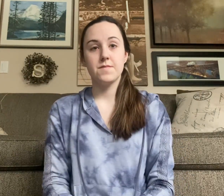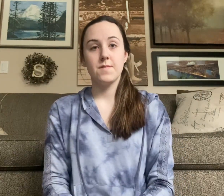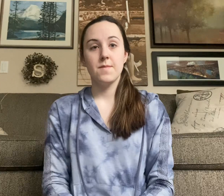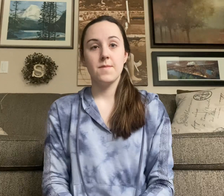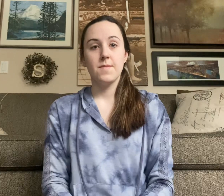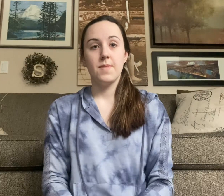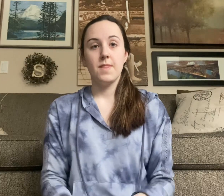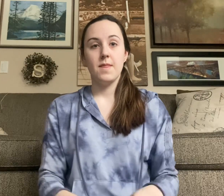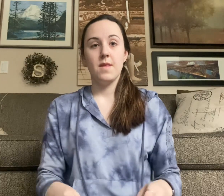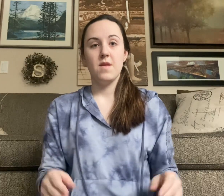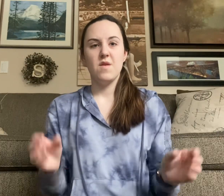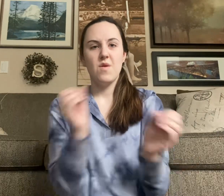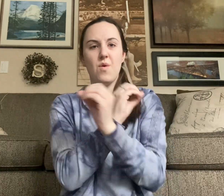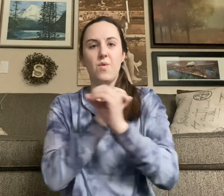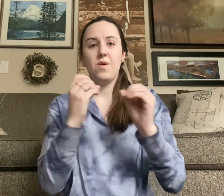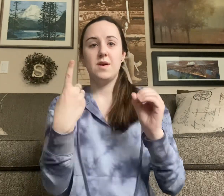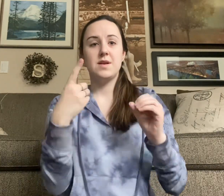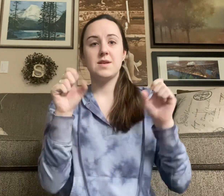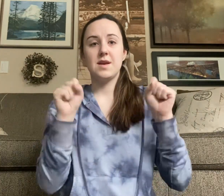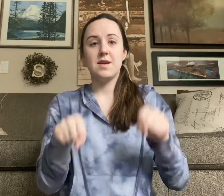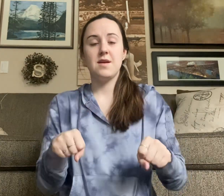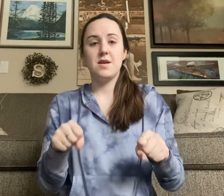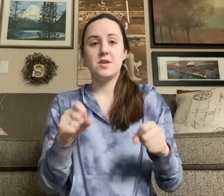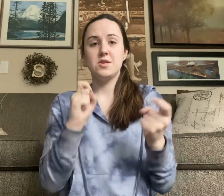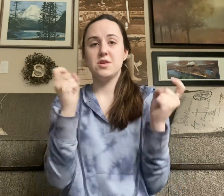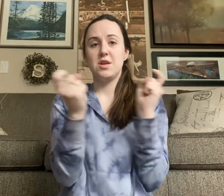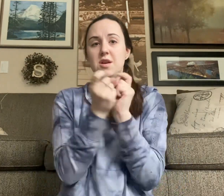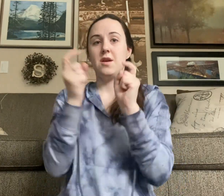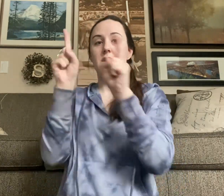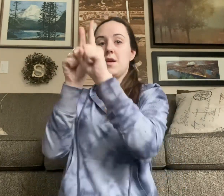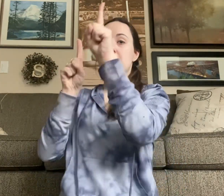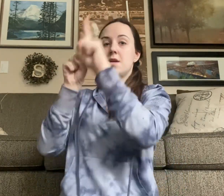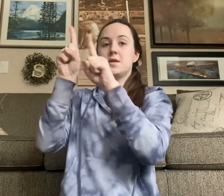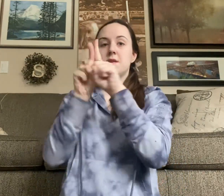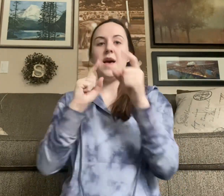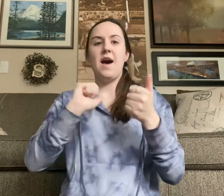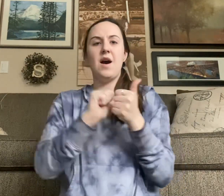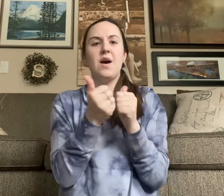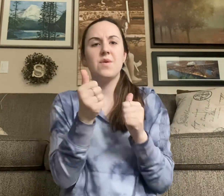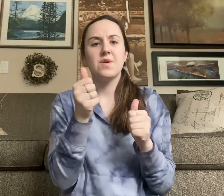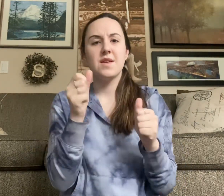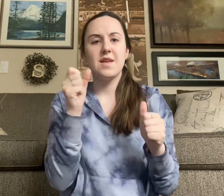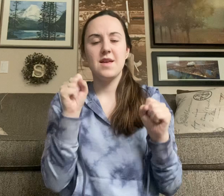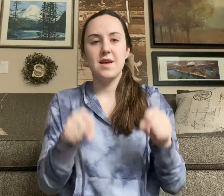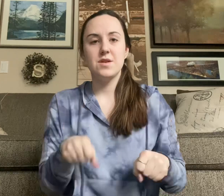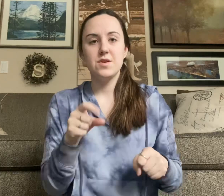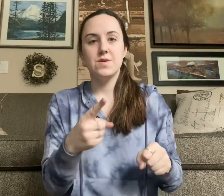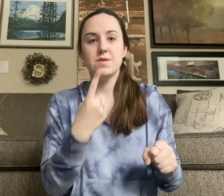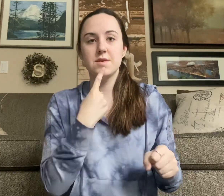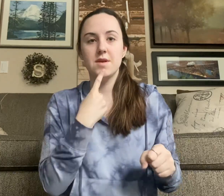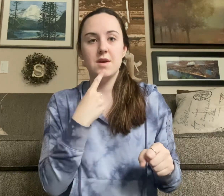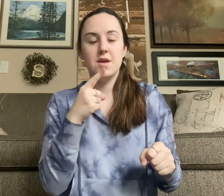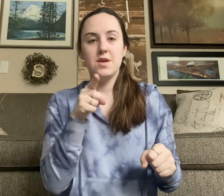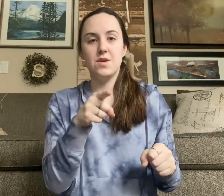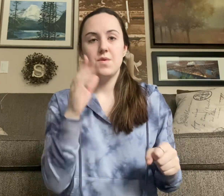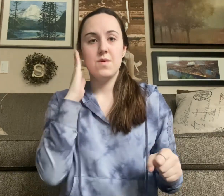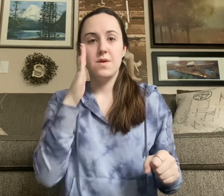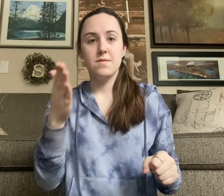No one can rewrite the stars How can you say you're mine?